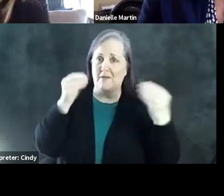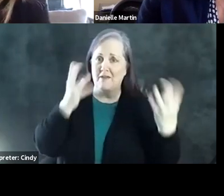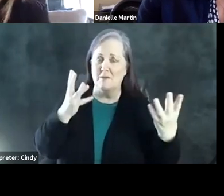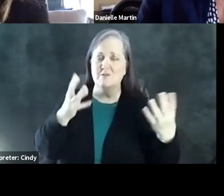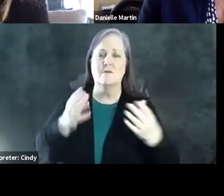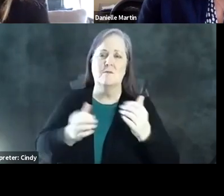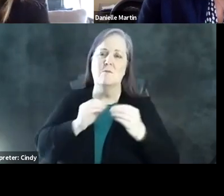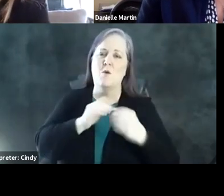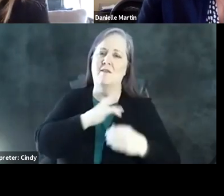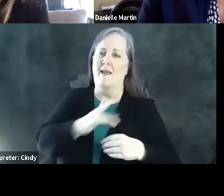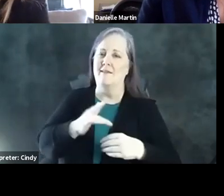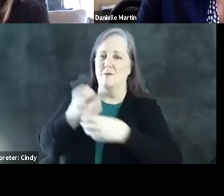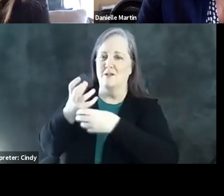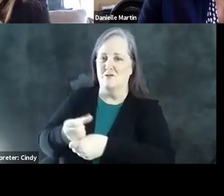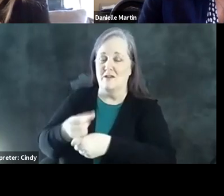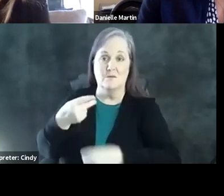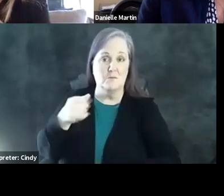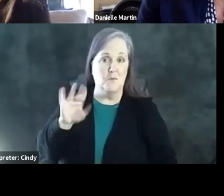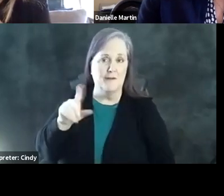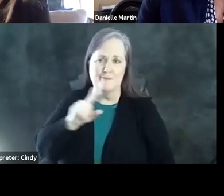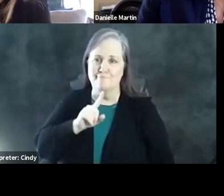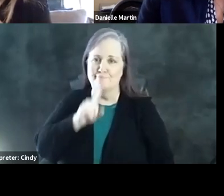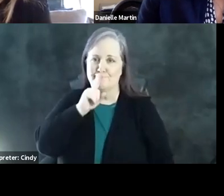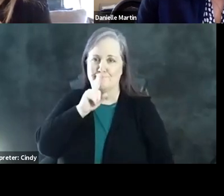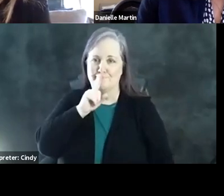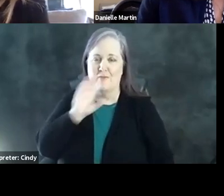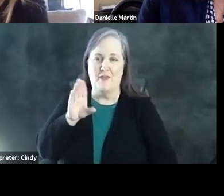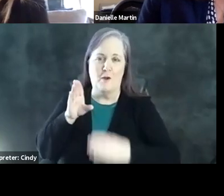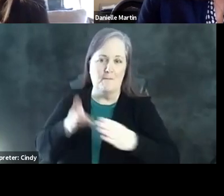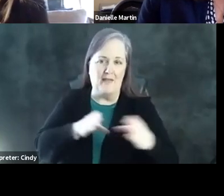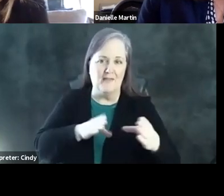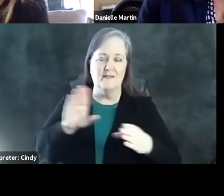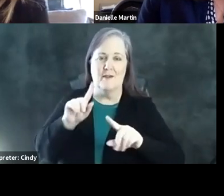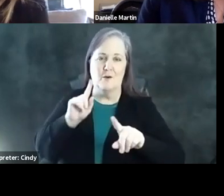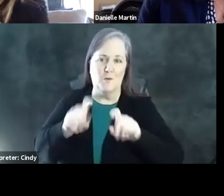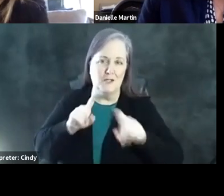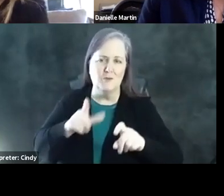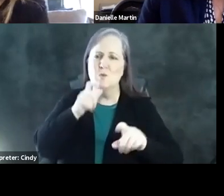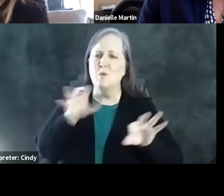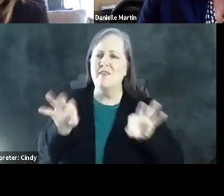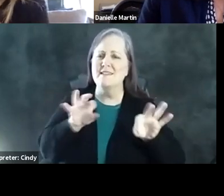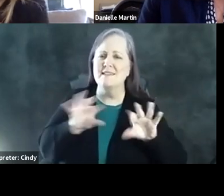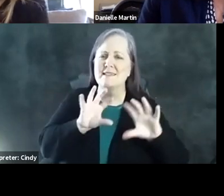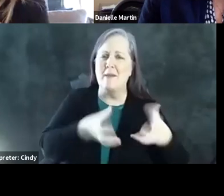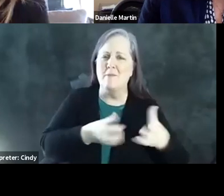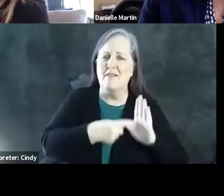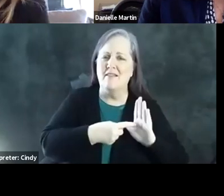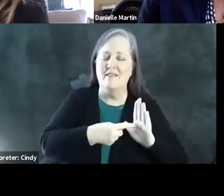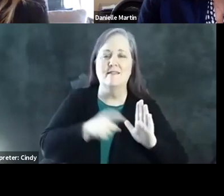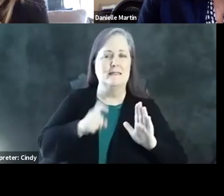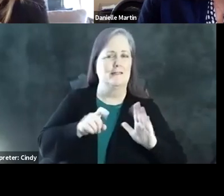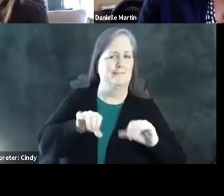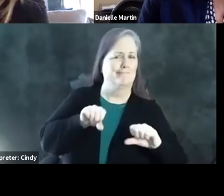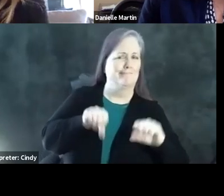trust it. So it's the polling when they aren't transparent about their methods or their questions or who their sample was, that's when you need to be a little more wary.